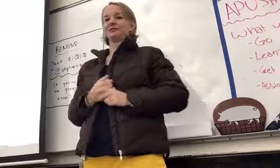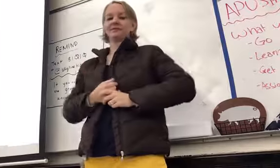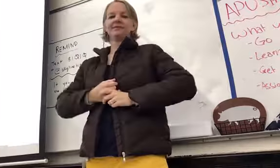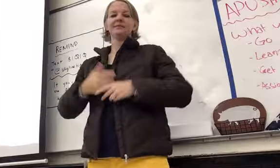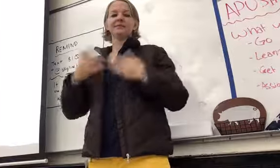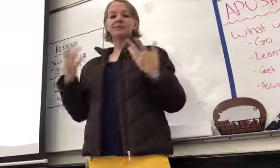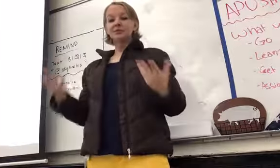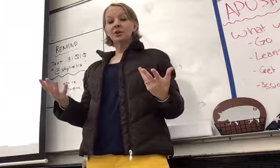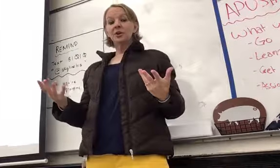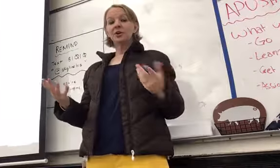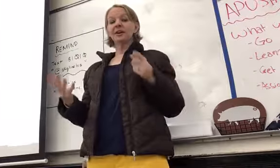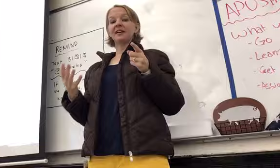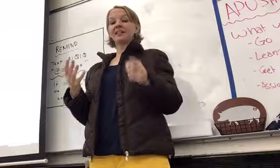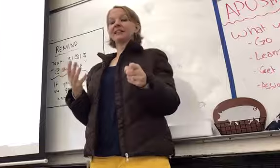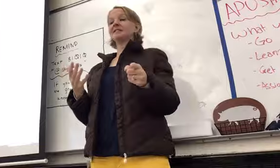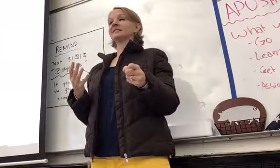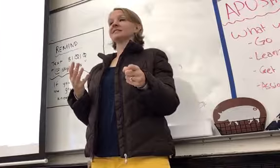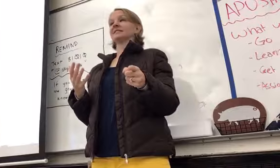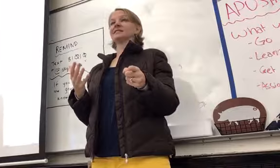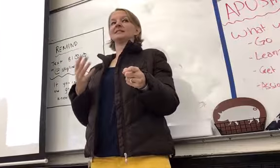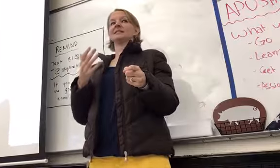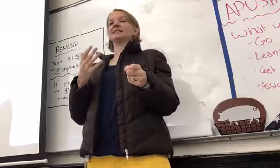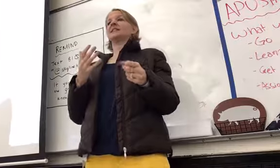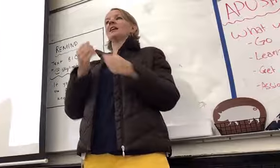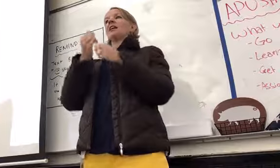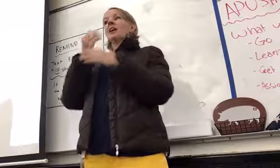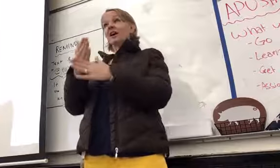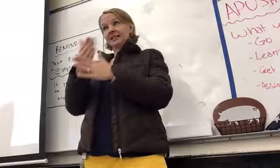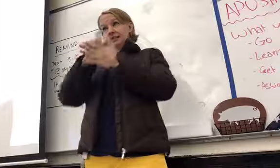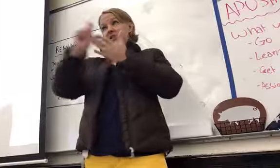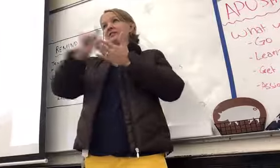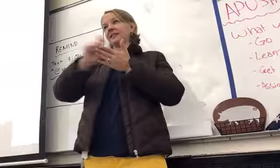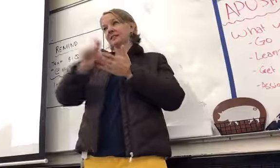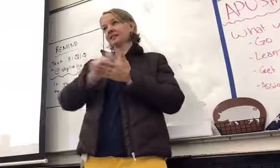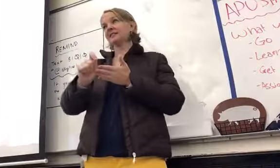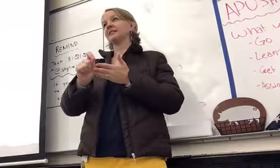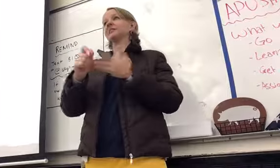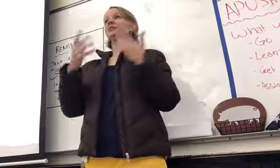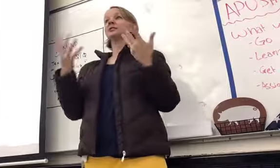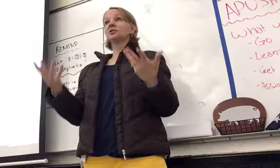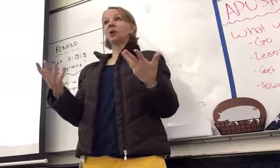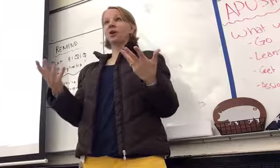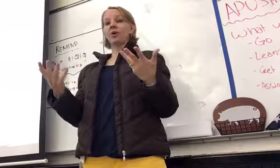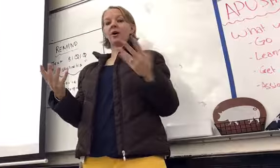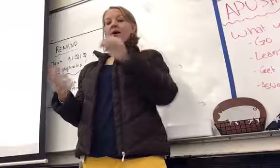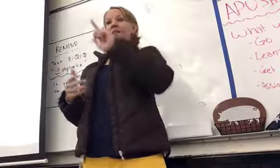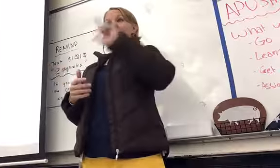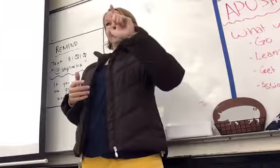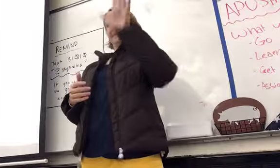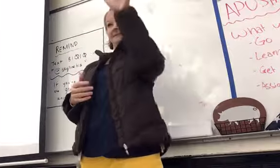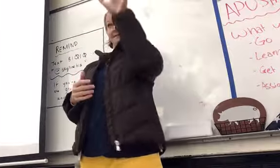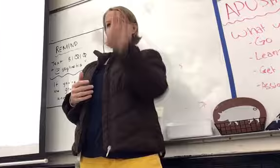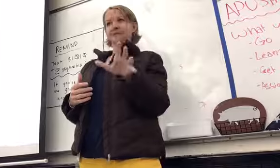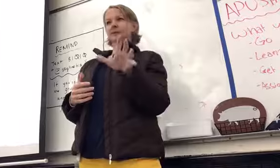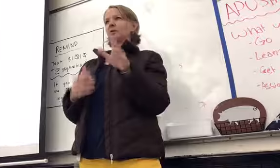So this is a causation essay. So, on the left side of your chart, what do you put at the top?